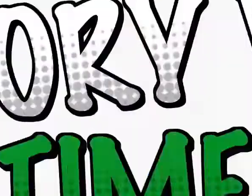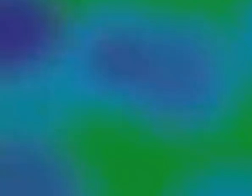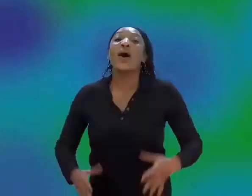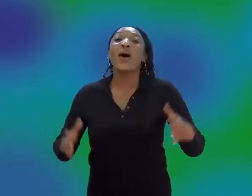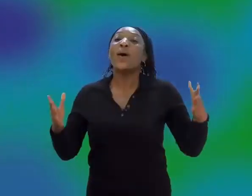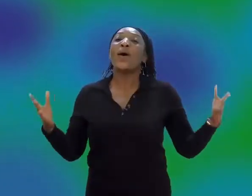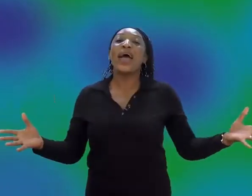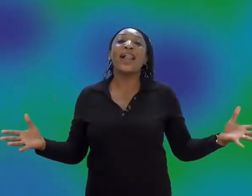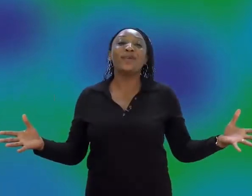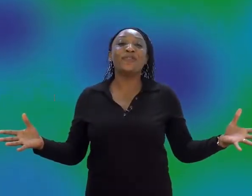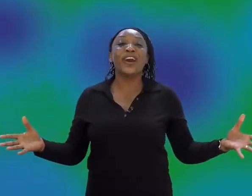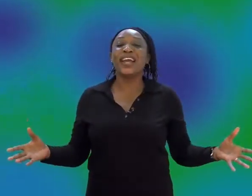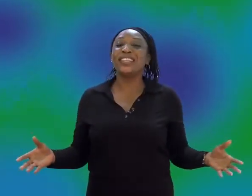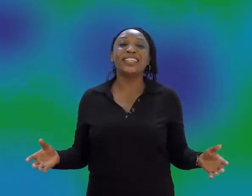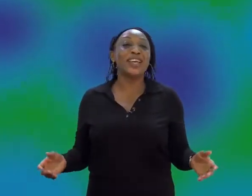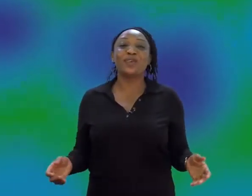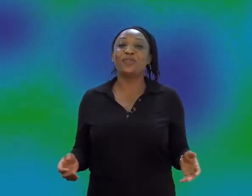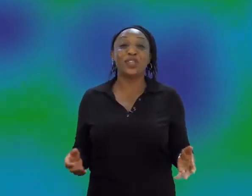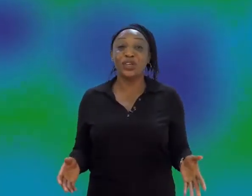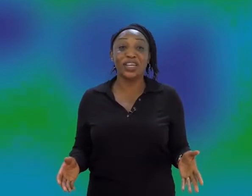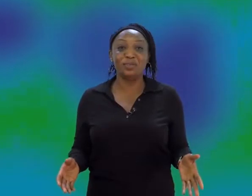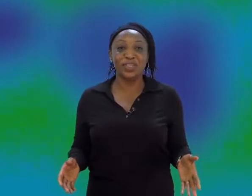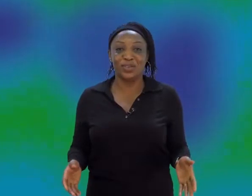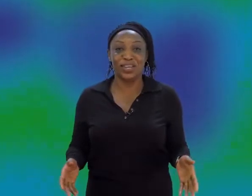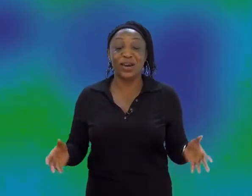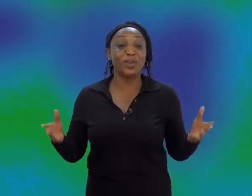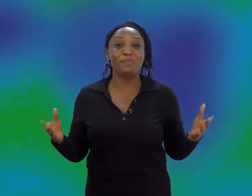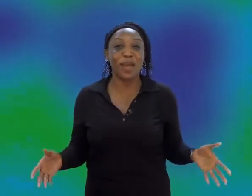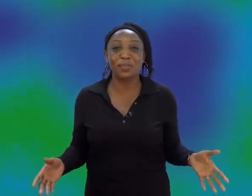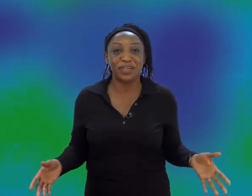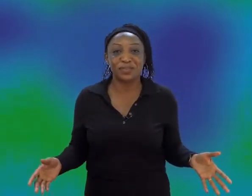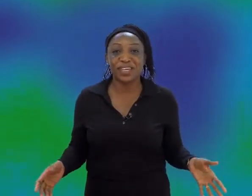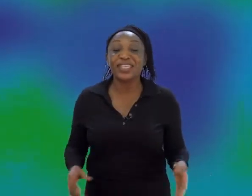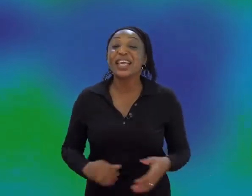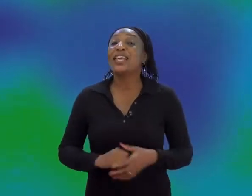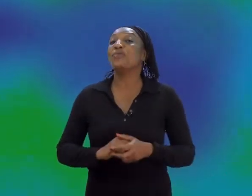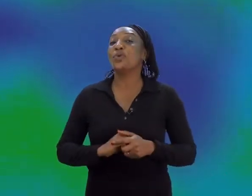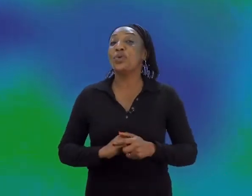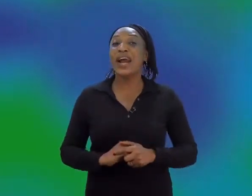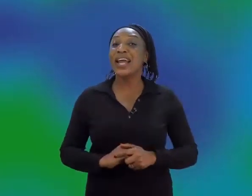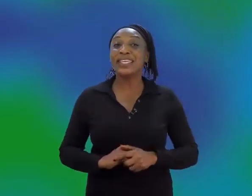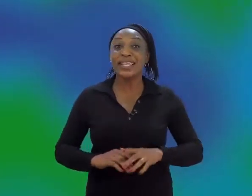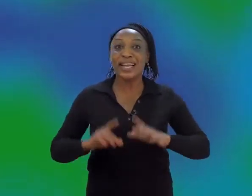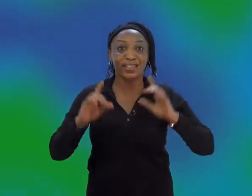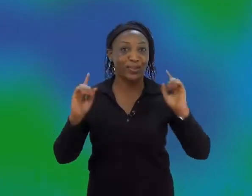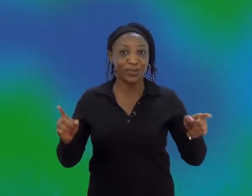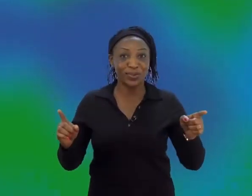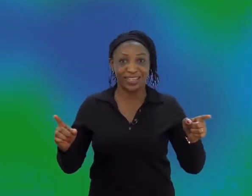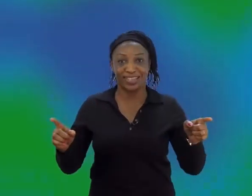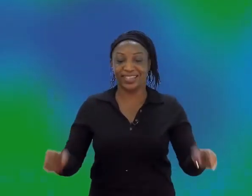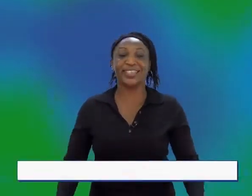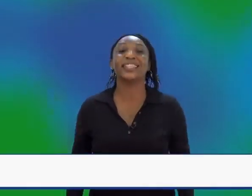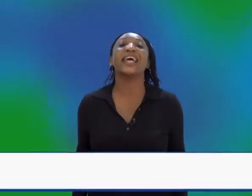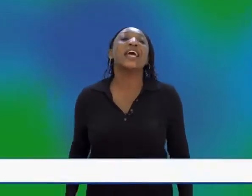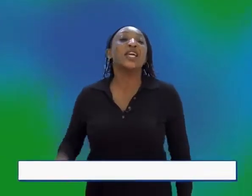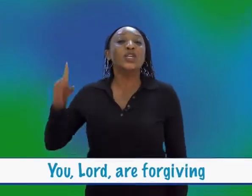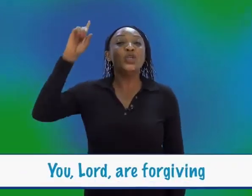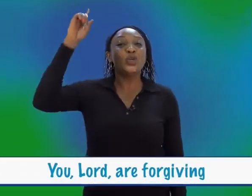Oh, hello friends! Thank you for joining me today on Memory Verse. If you're ready, let's do this! You,